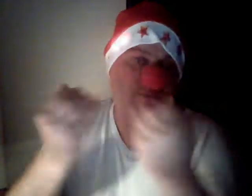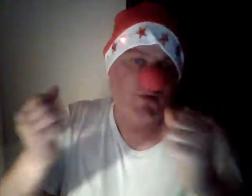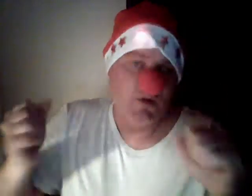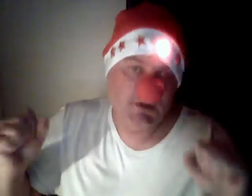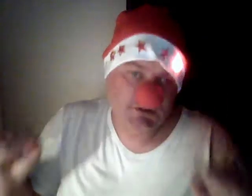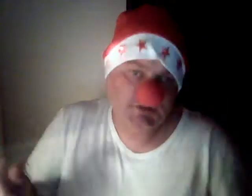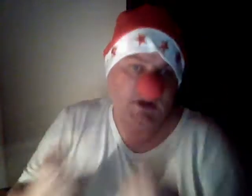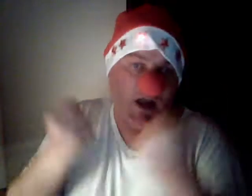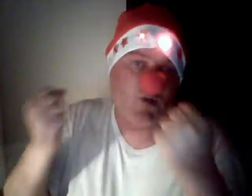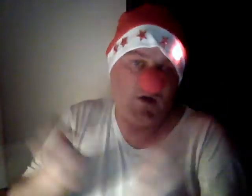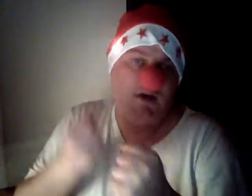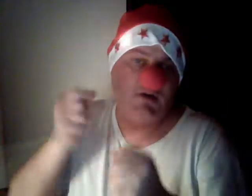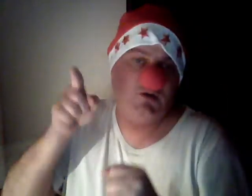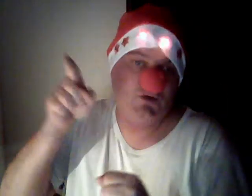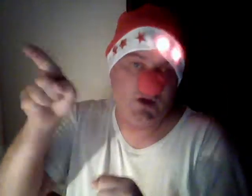out of